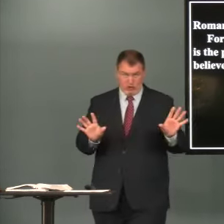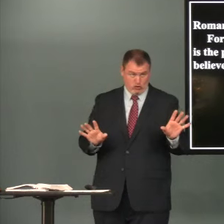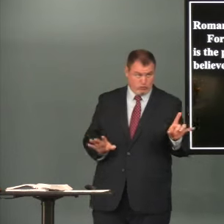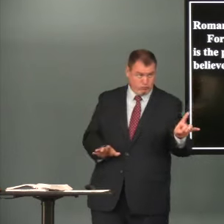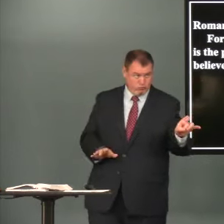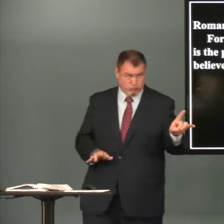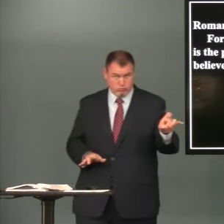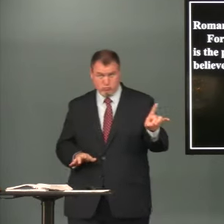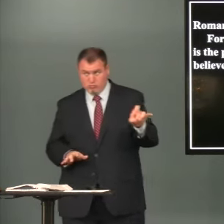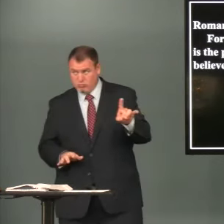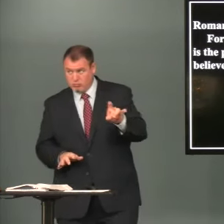was that clear